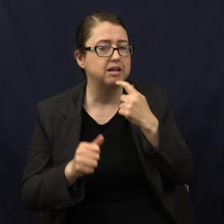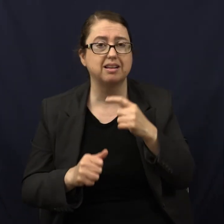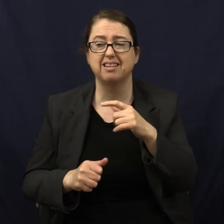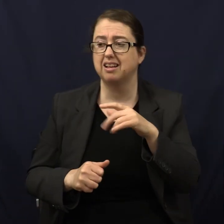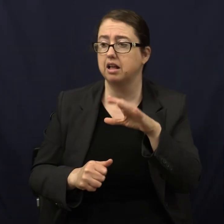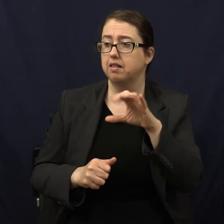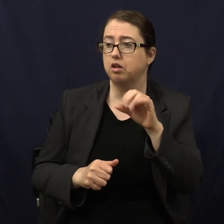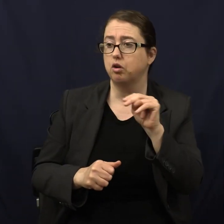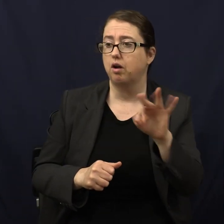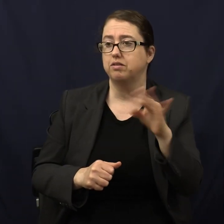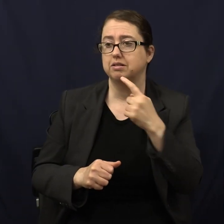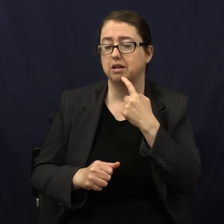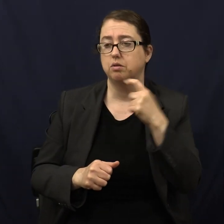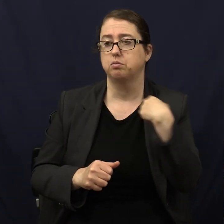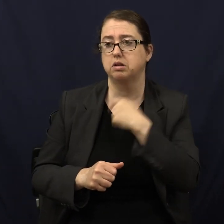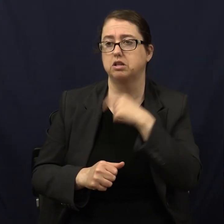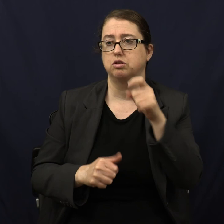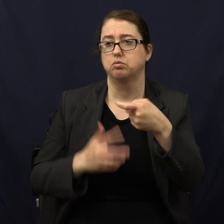we needed to start charging everyone.